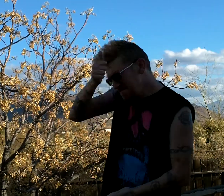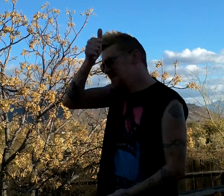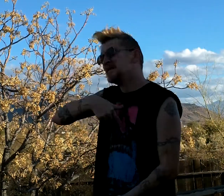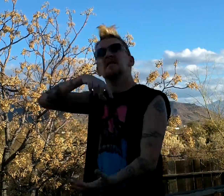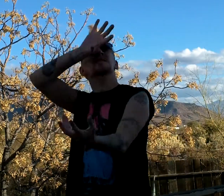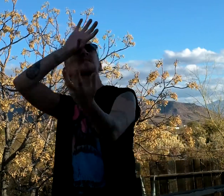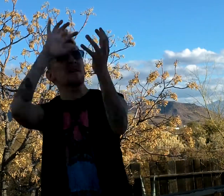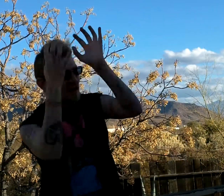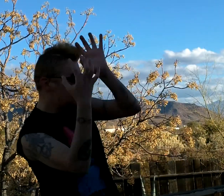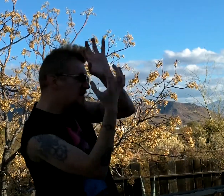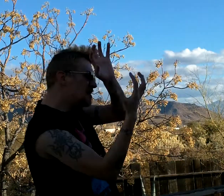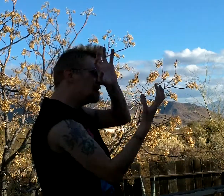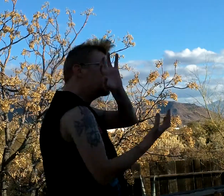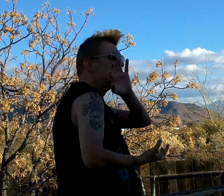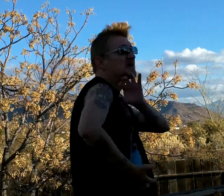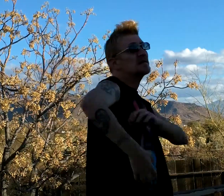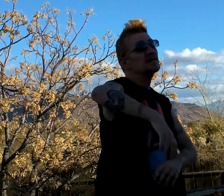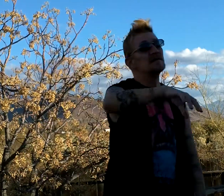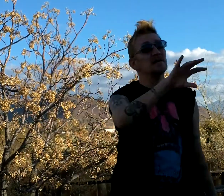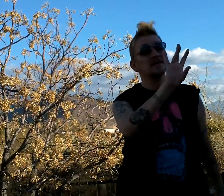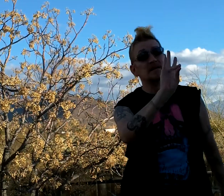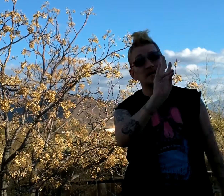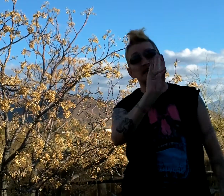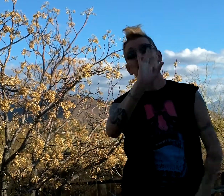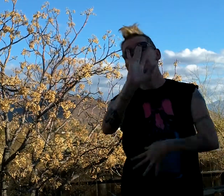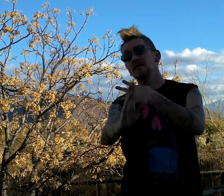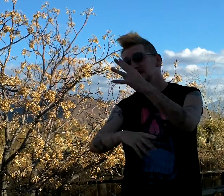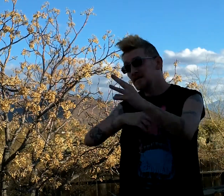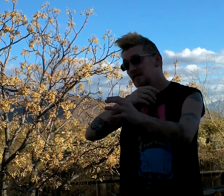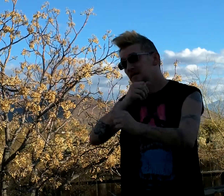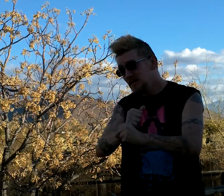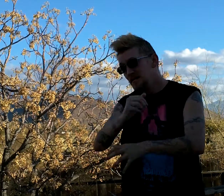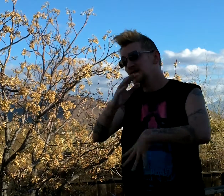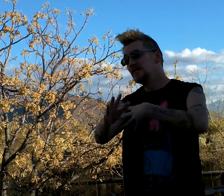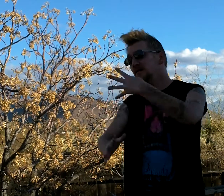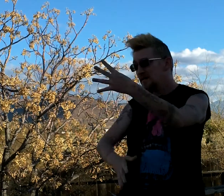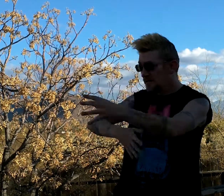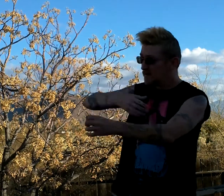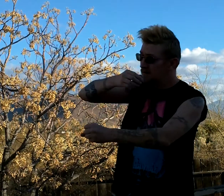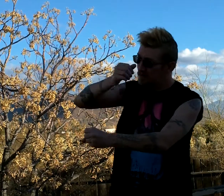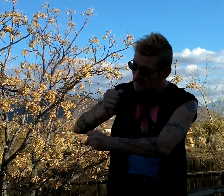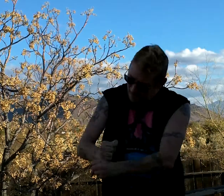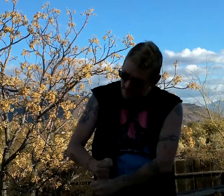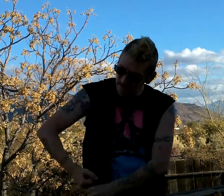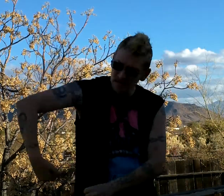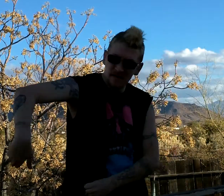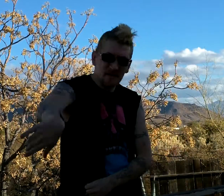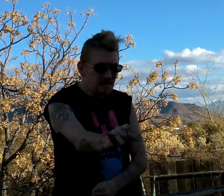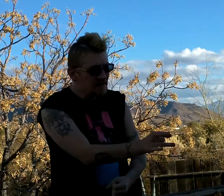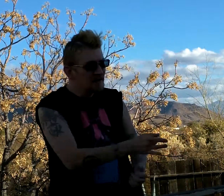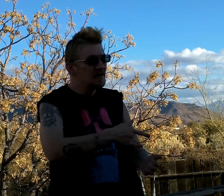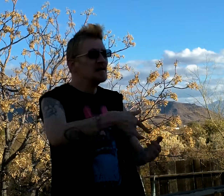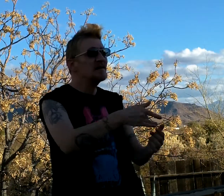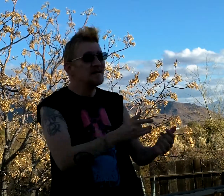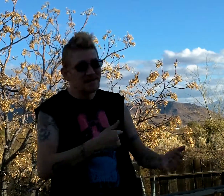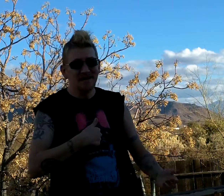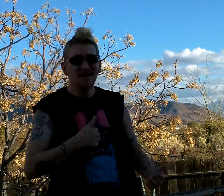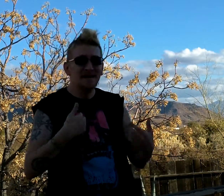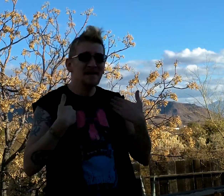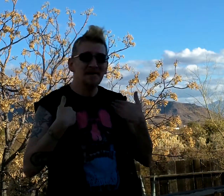up Seven years, I've had the same